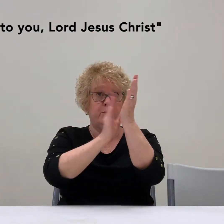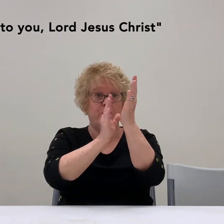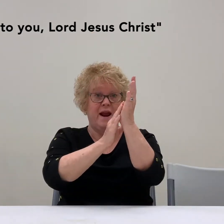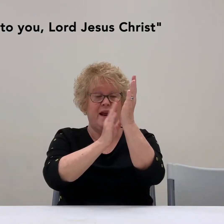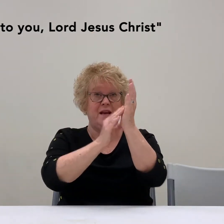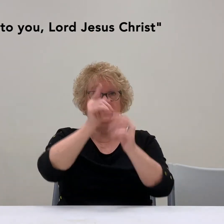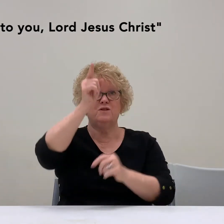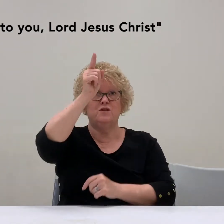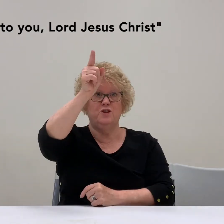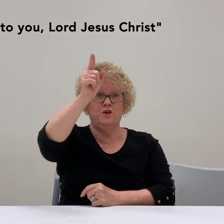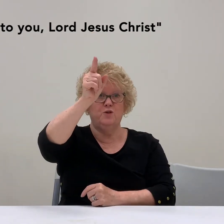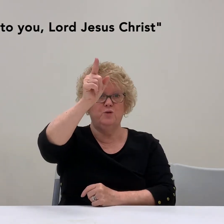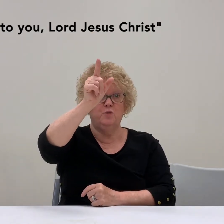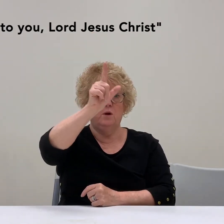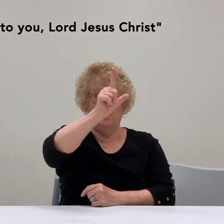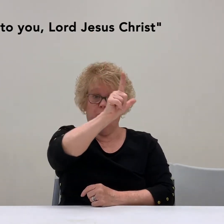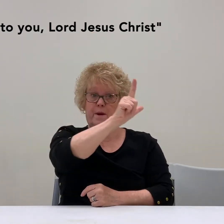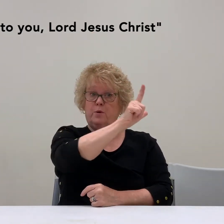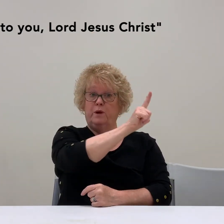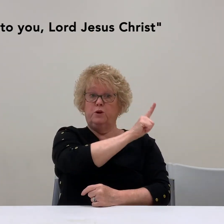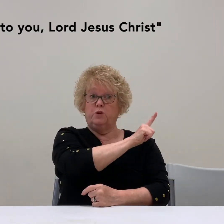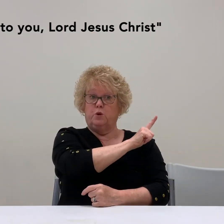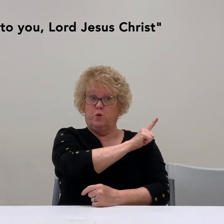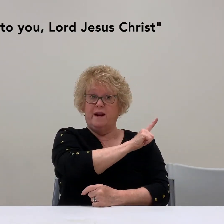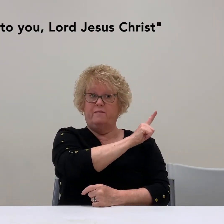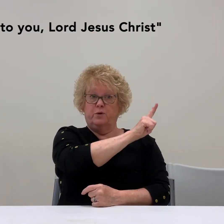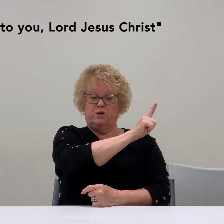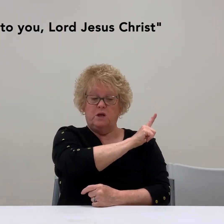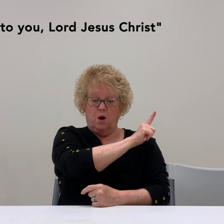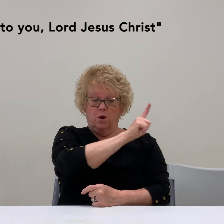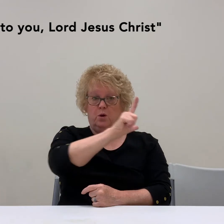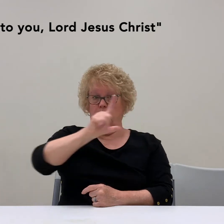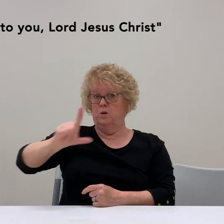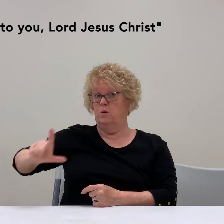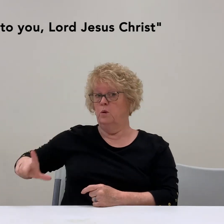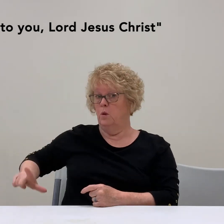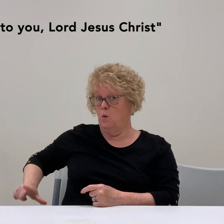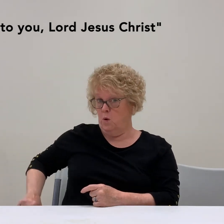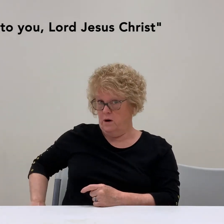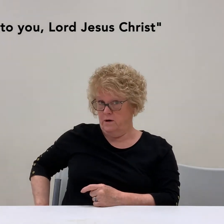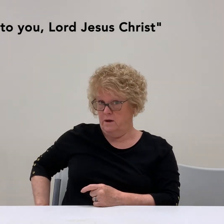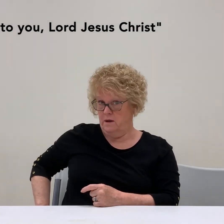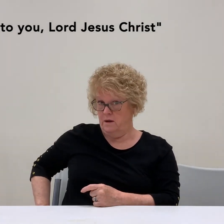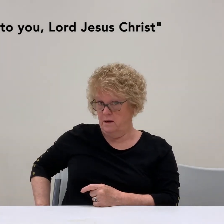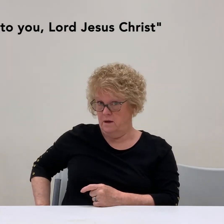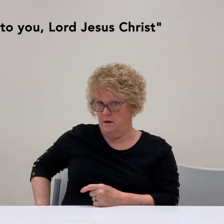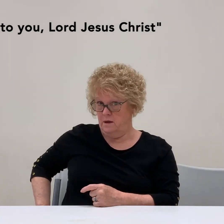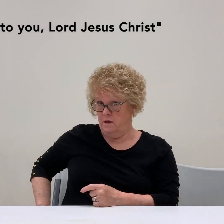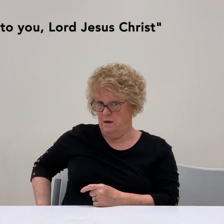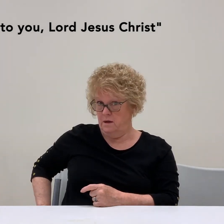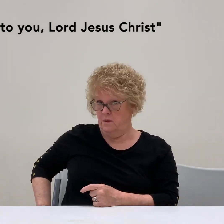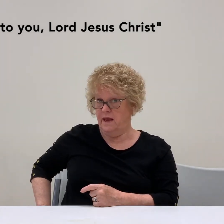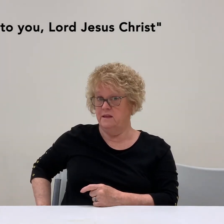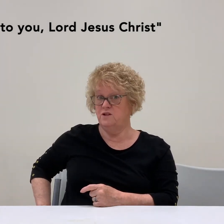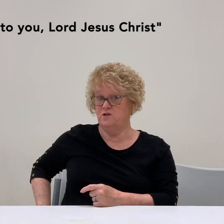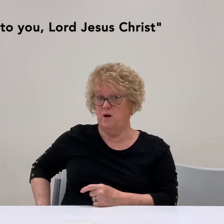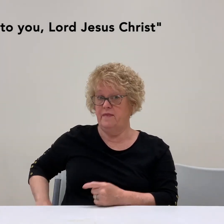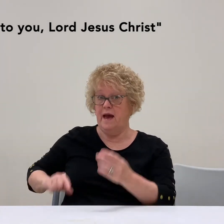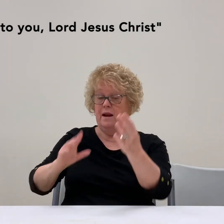Praise to you. Remember we learned Lord have mercy. Lord. Okay, let's just try that.